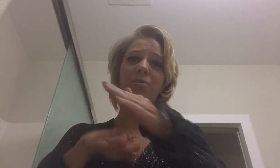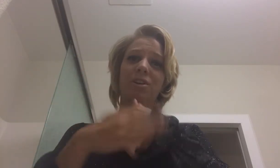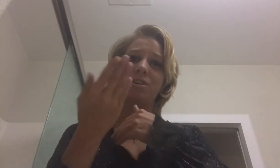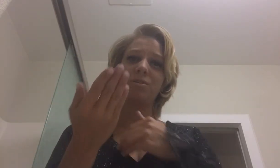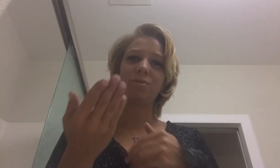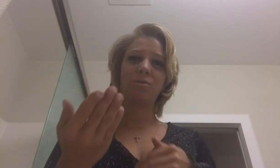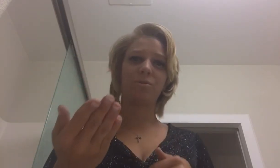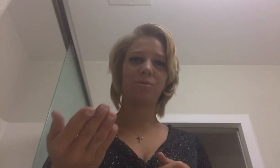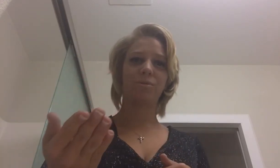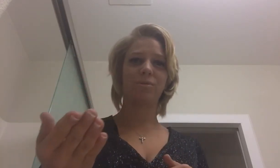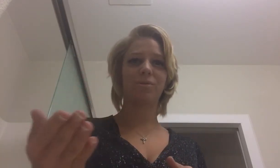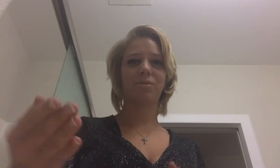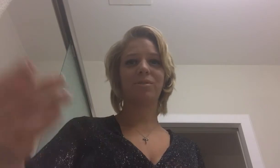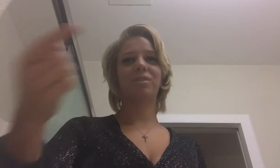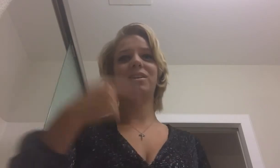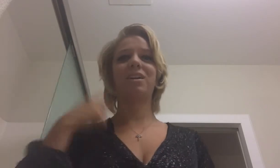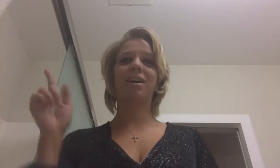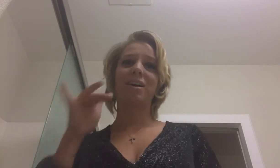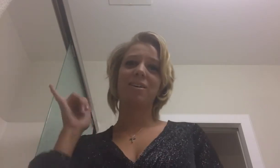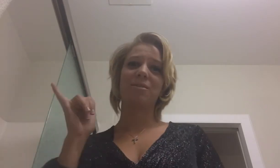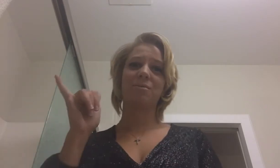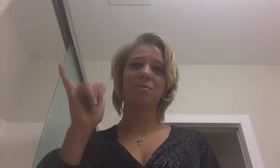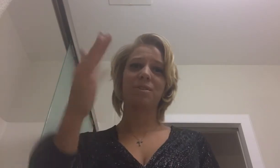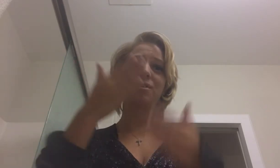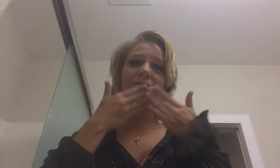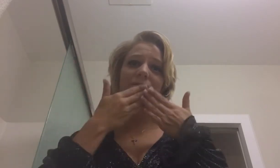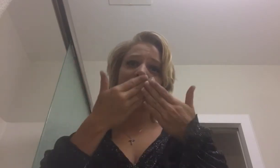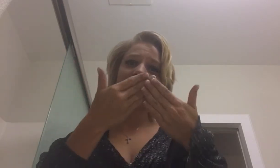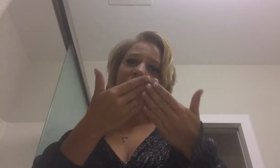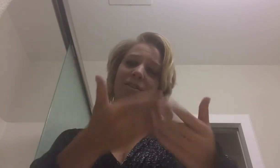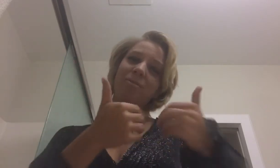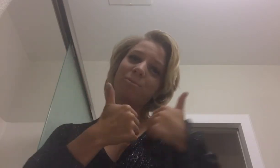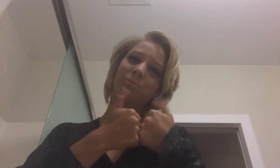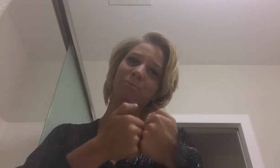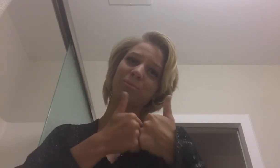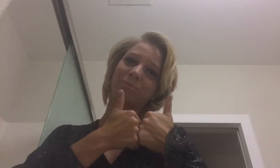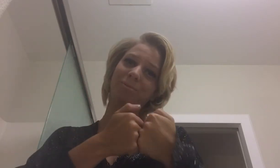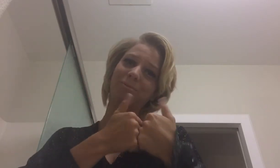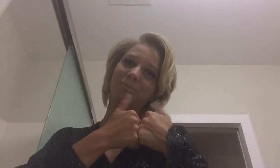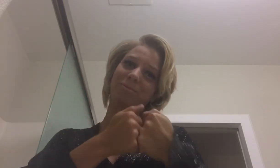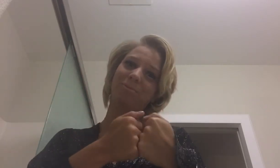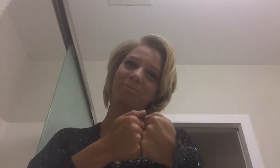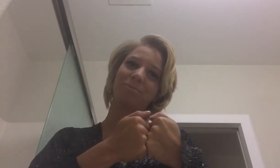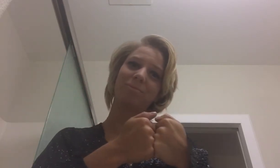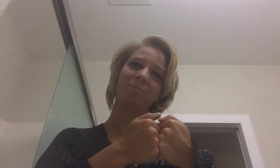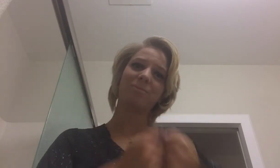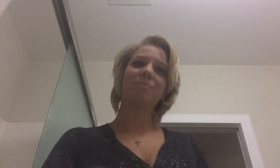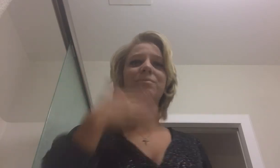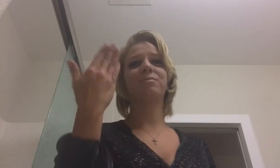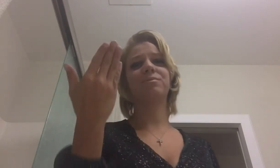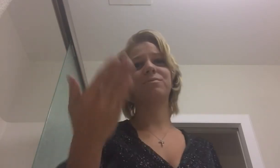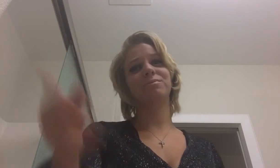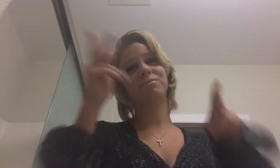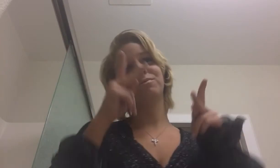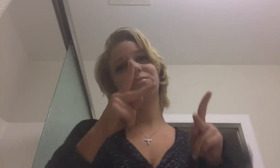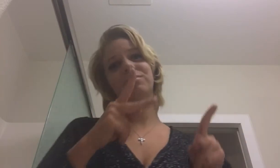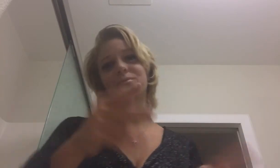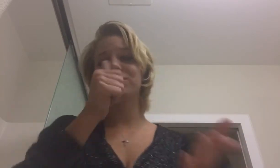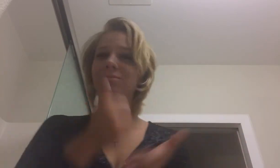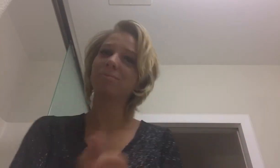you, I've been forever thankful, baby. You're the one